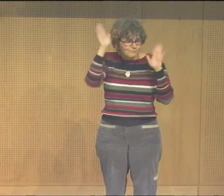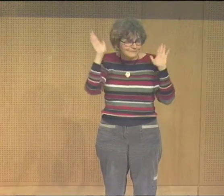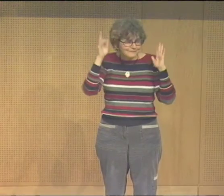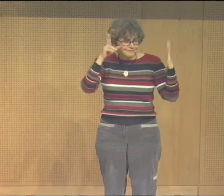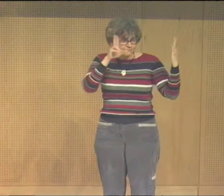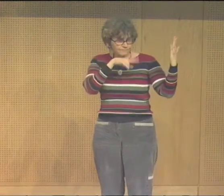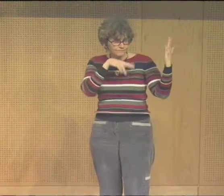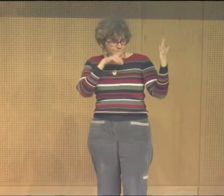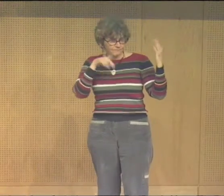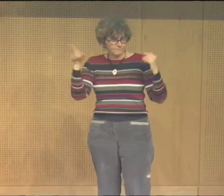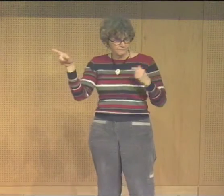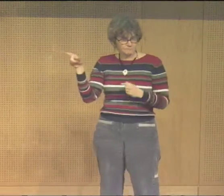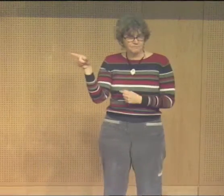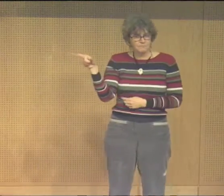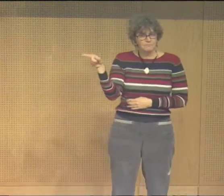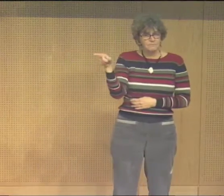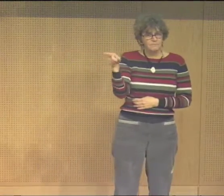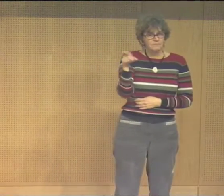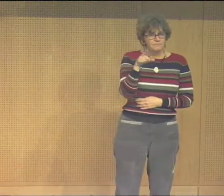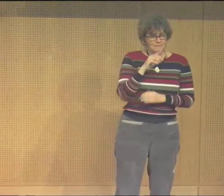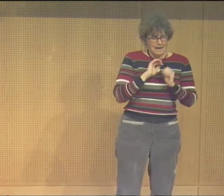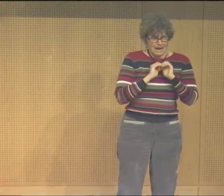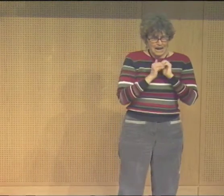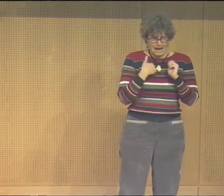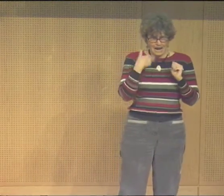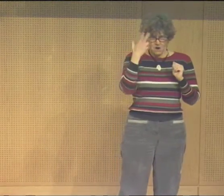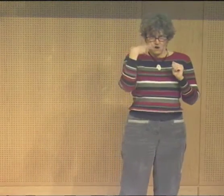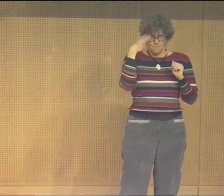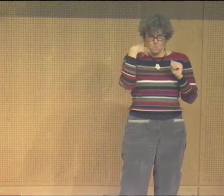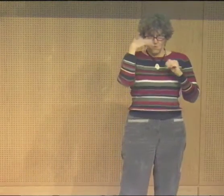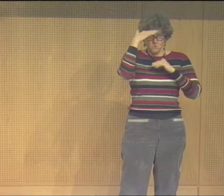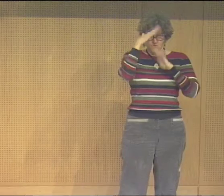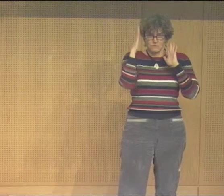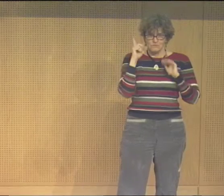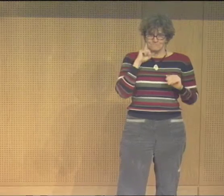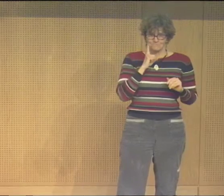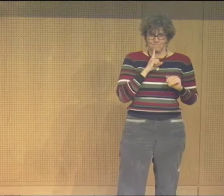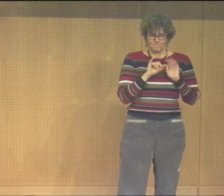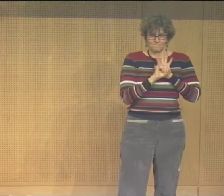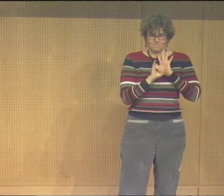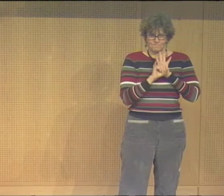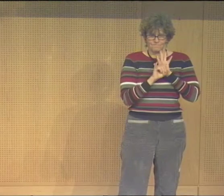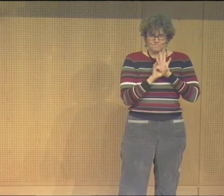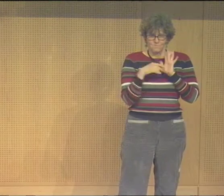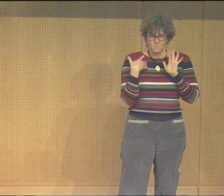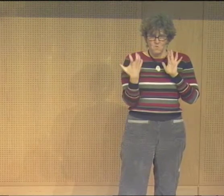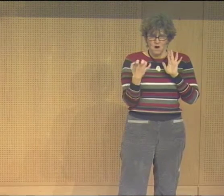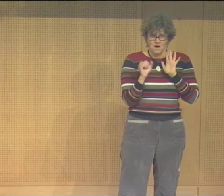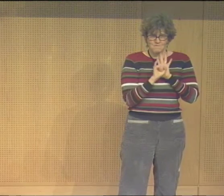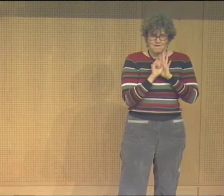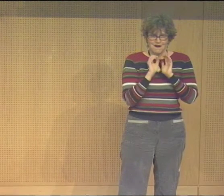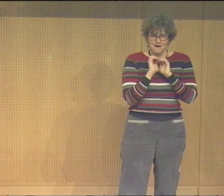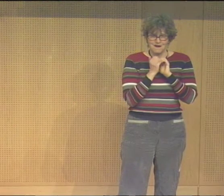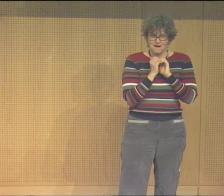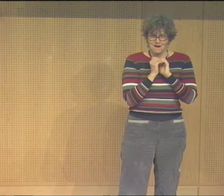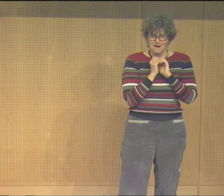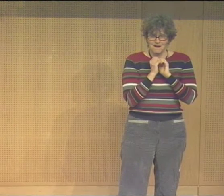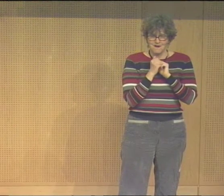artists who also do famous self-portraits. But I felt like it was really important to show